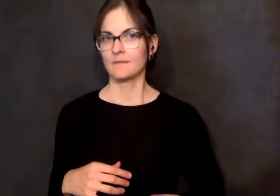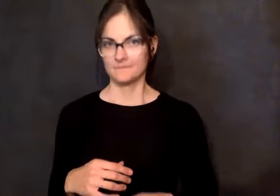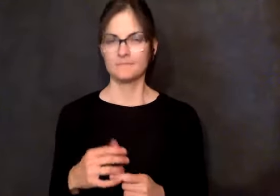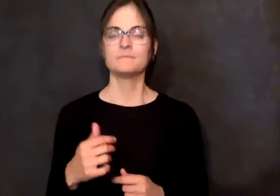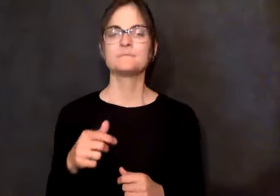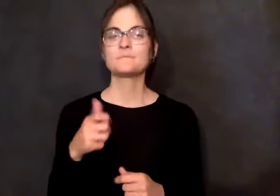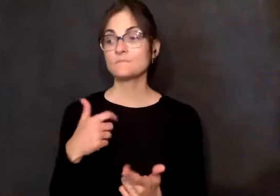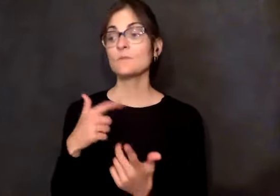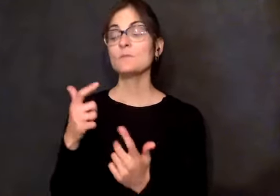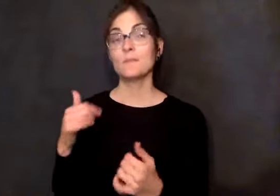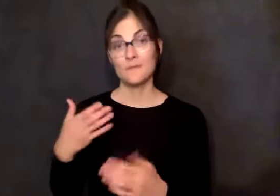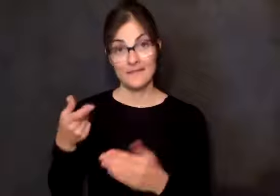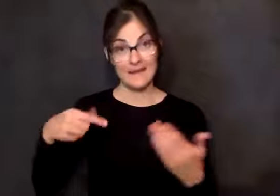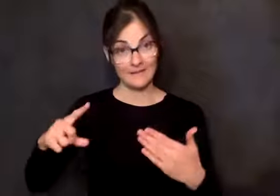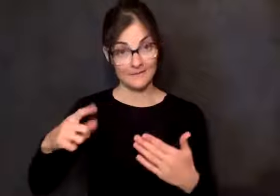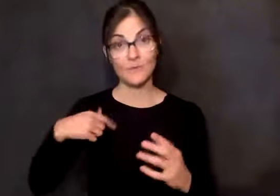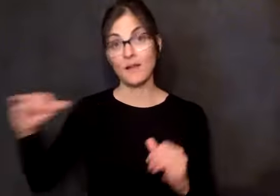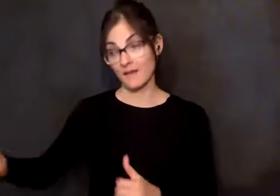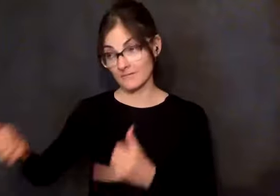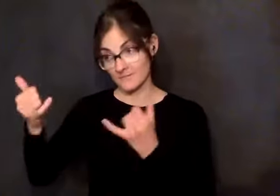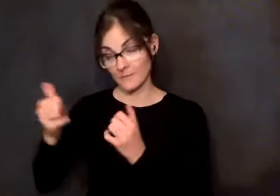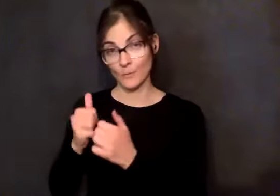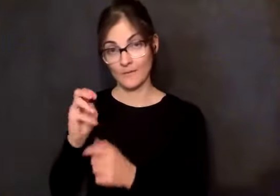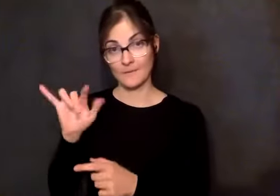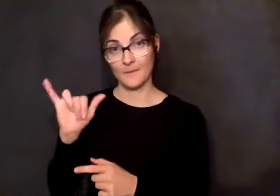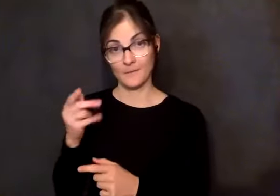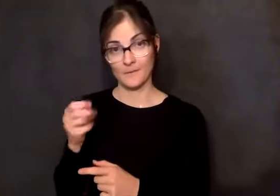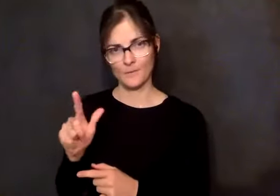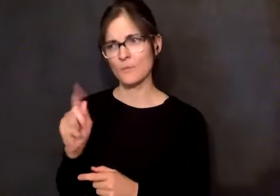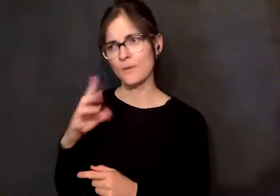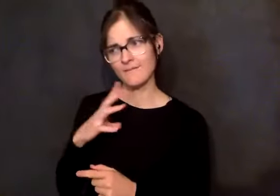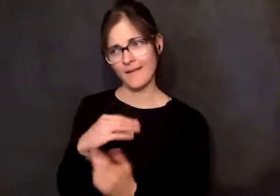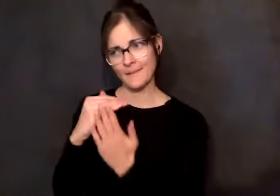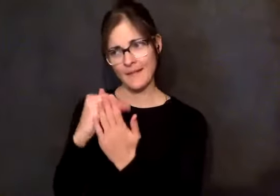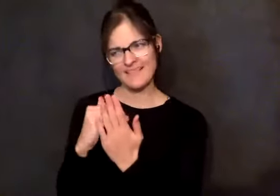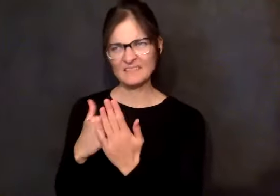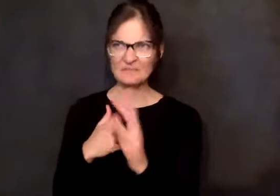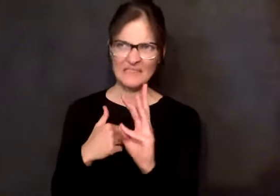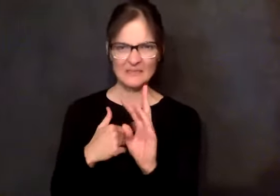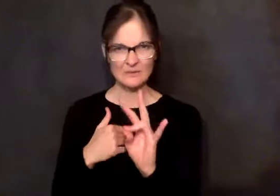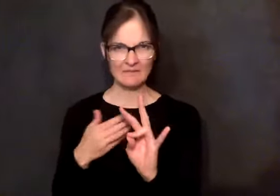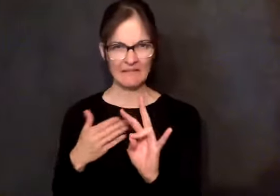what? She said, yes. I want you to write all of those things in a letter to your father. To which I said, do I have to mail it?